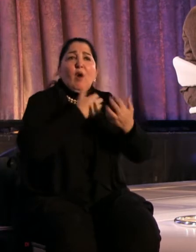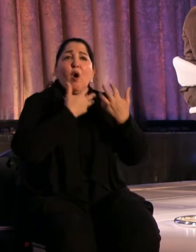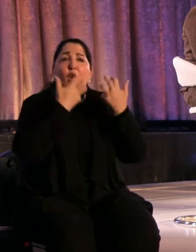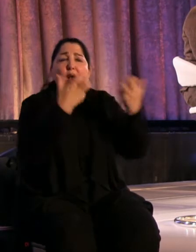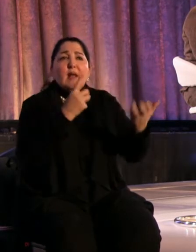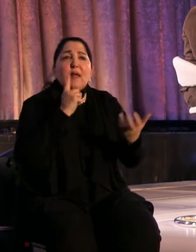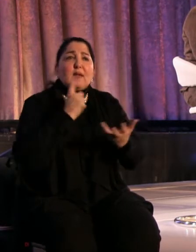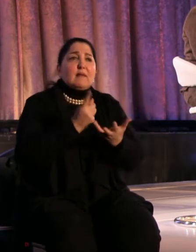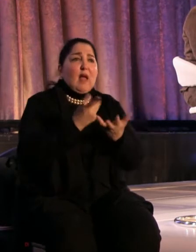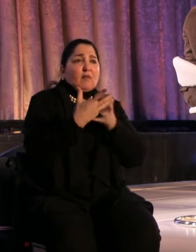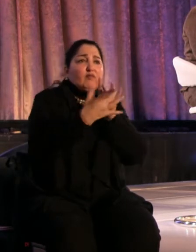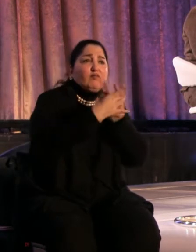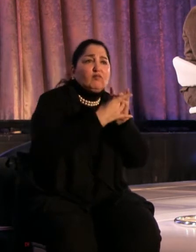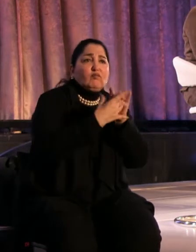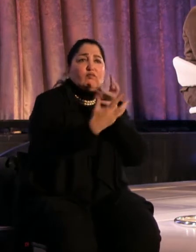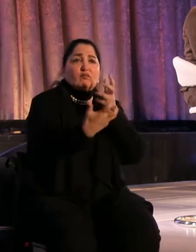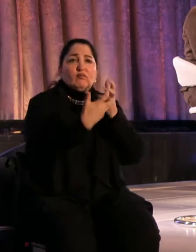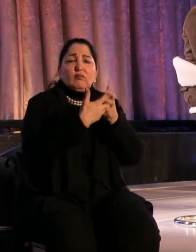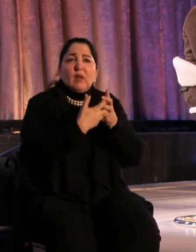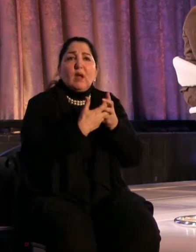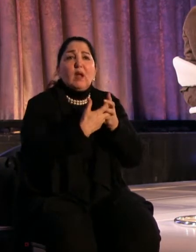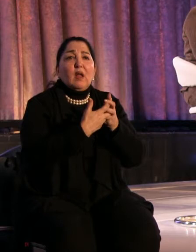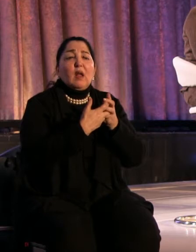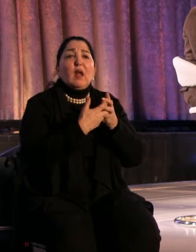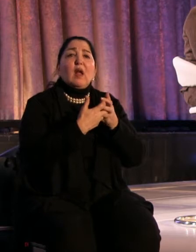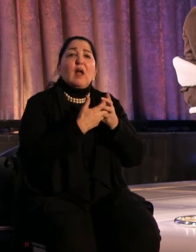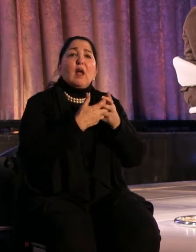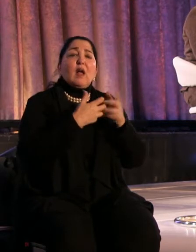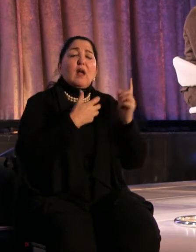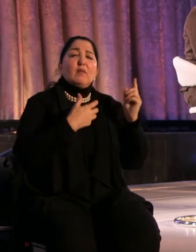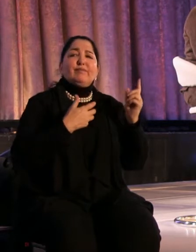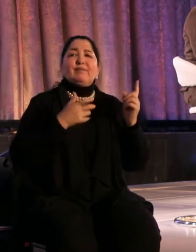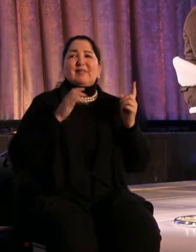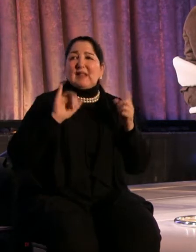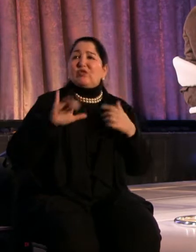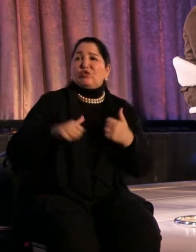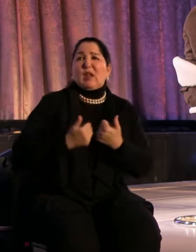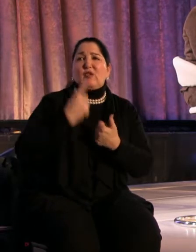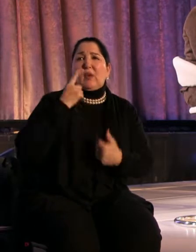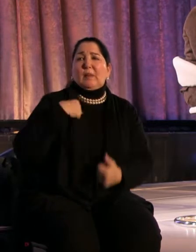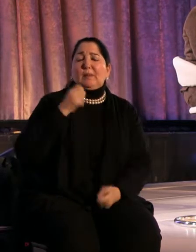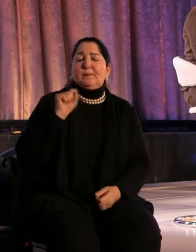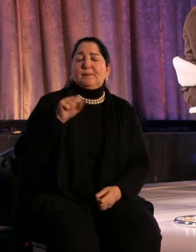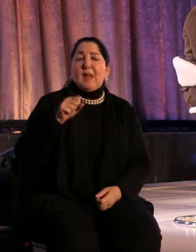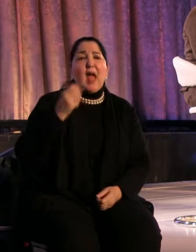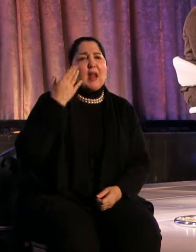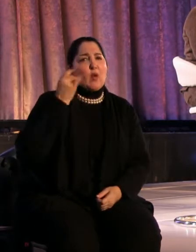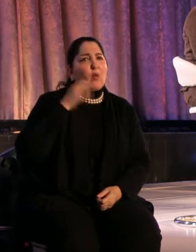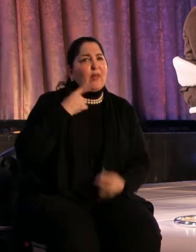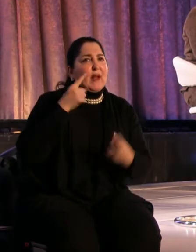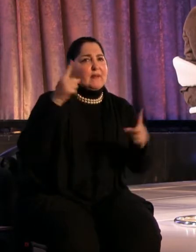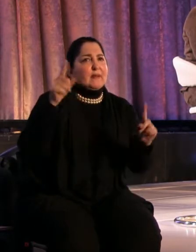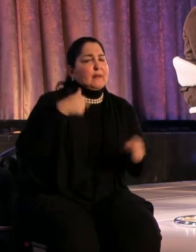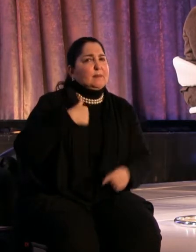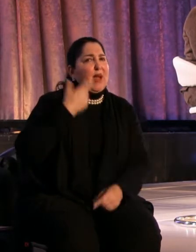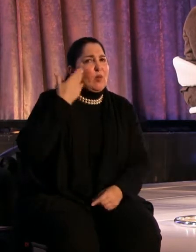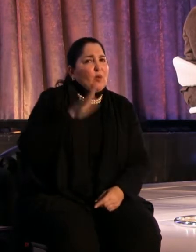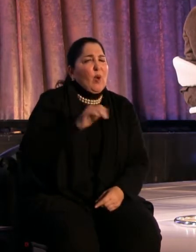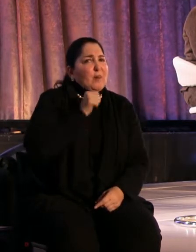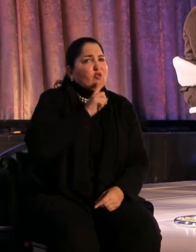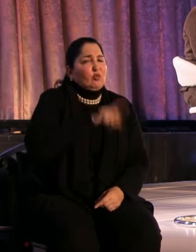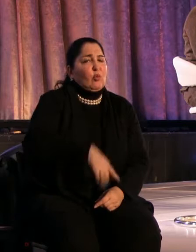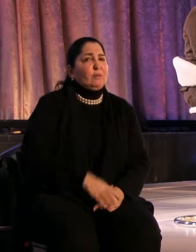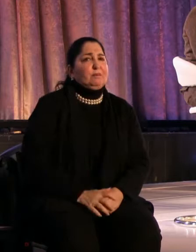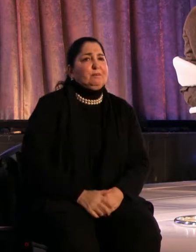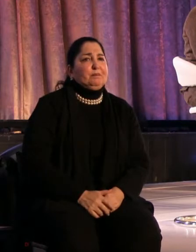You know, that's been a challenge for you. It has. And I don't know that I have. I think there's some presenters